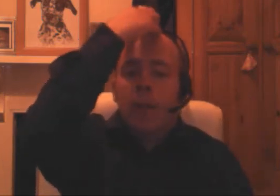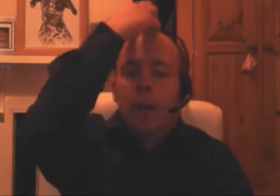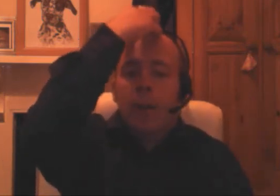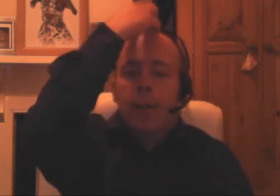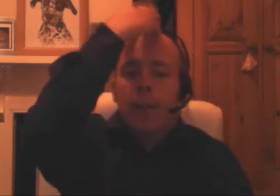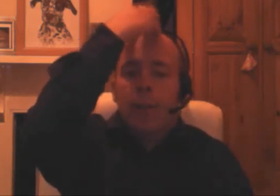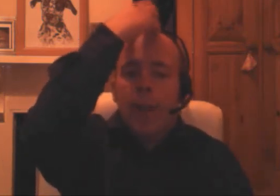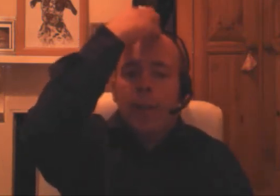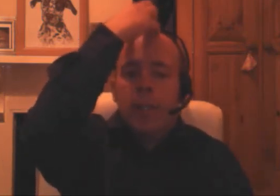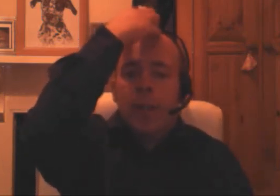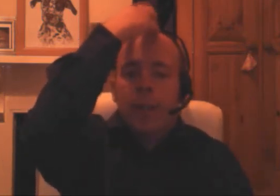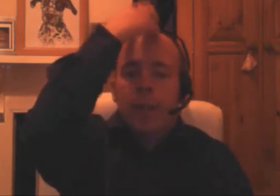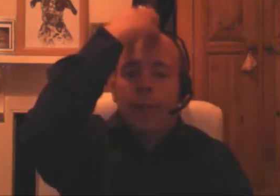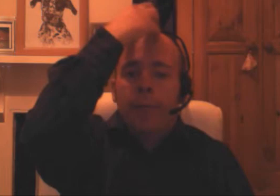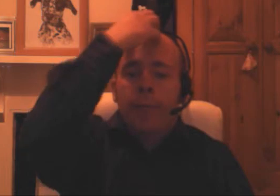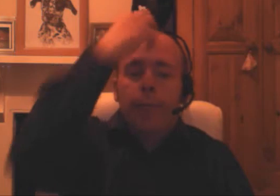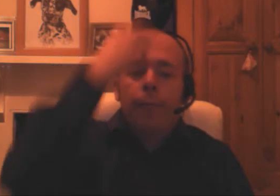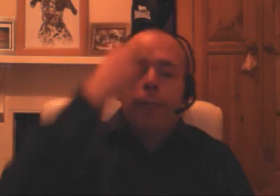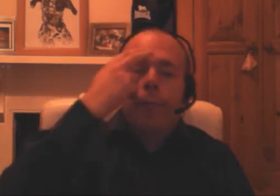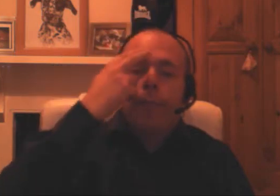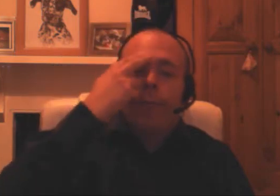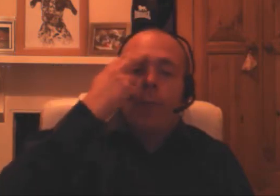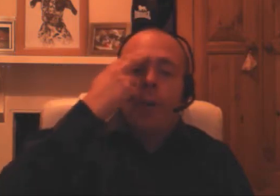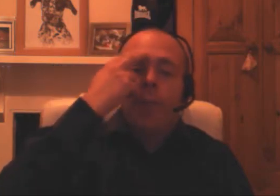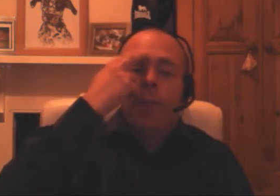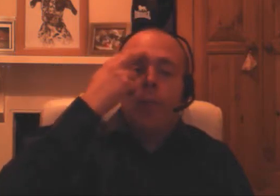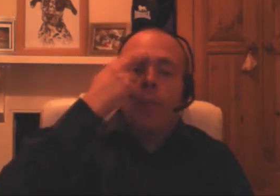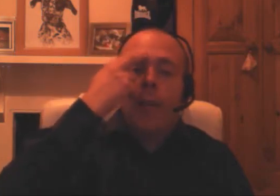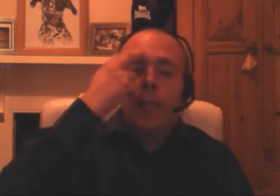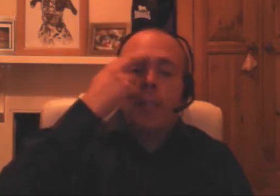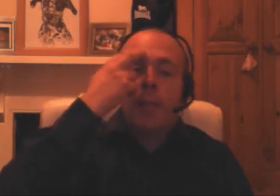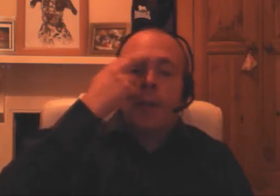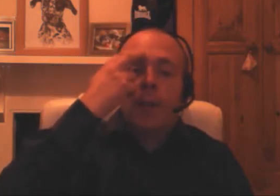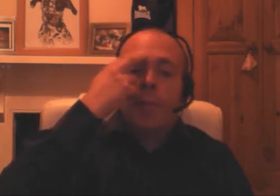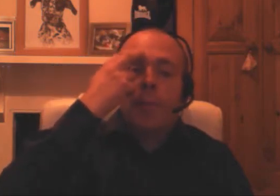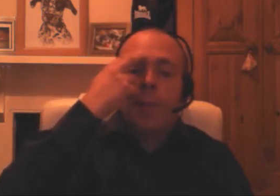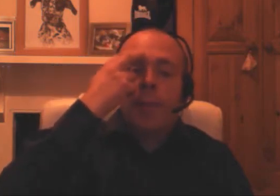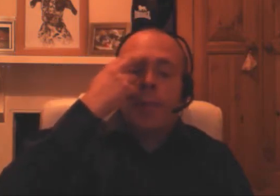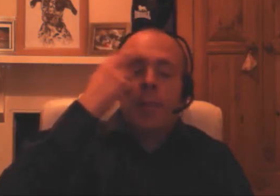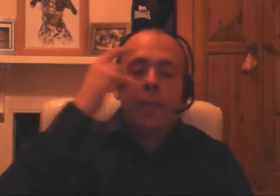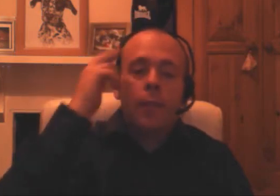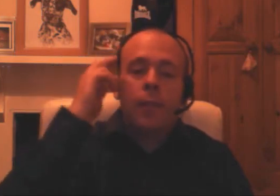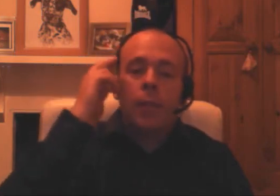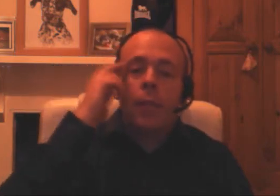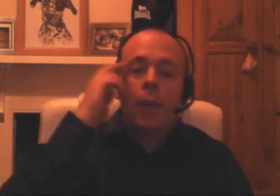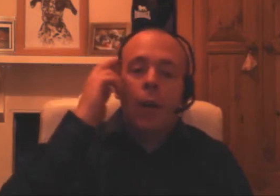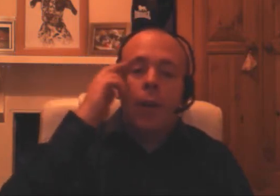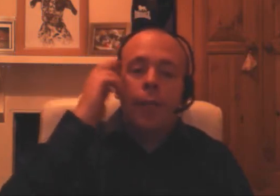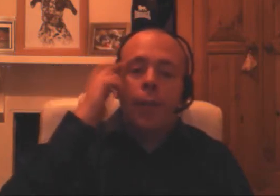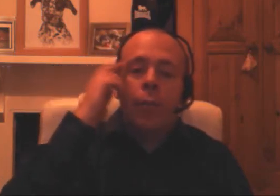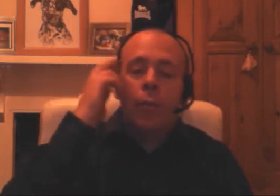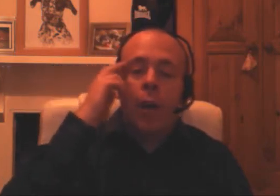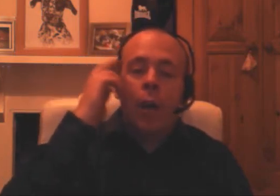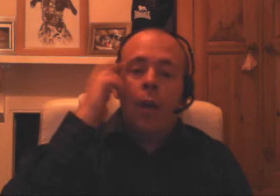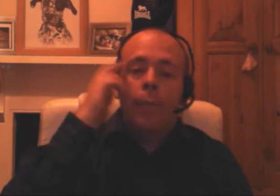I feel relaxed now. I feel relaxed about open spaces. I feel calm